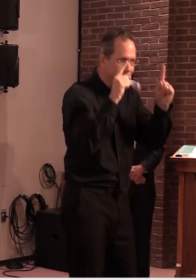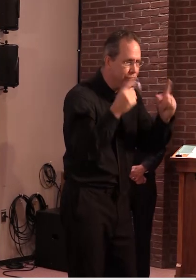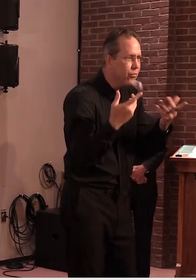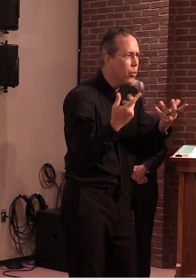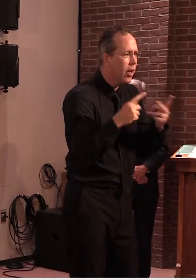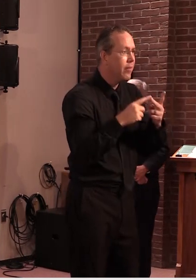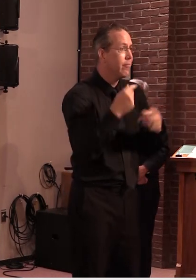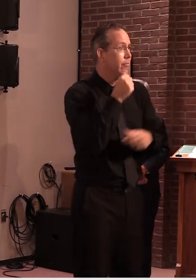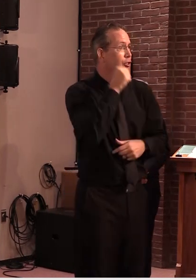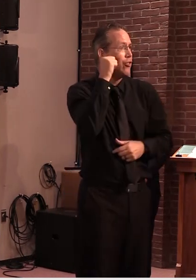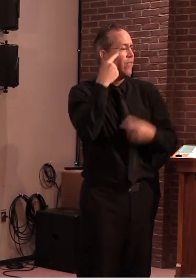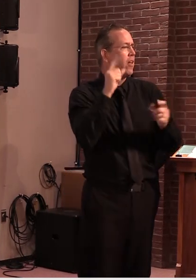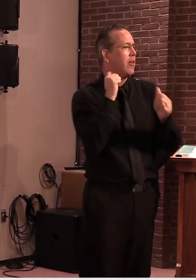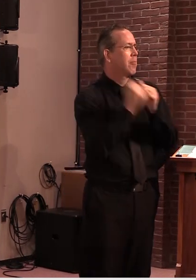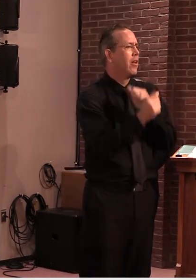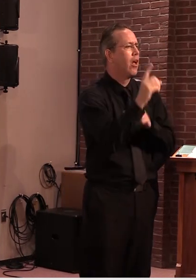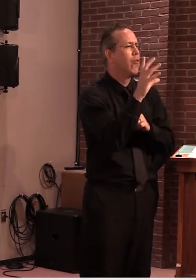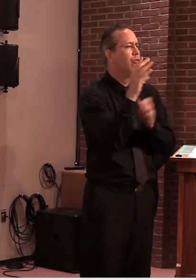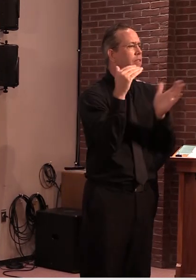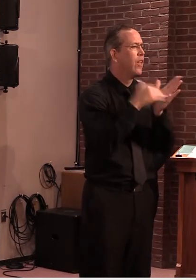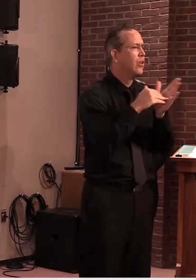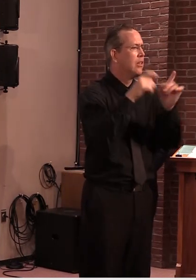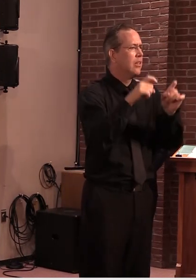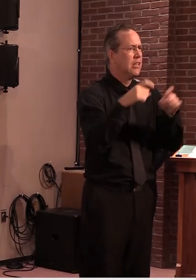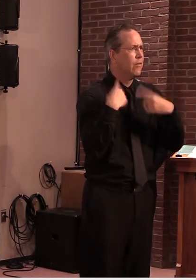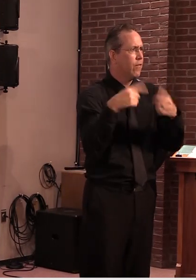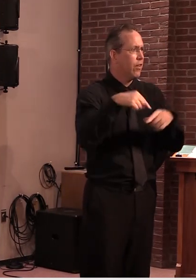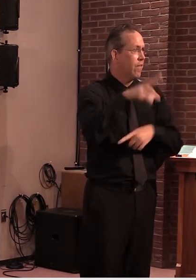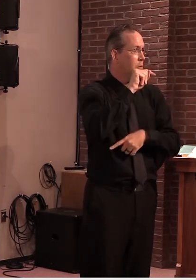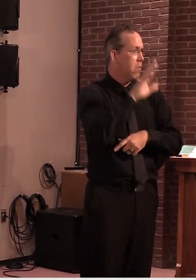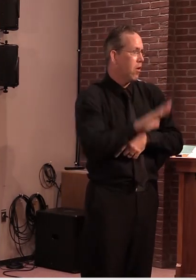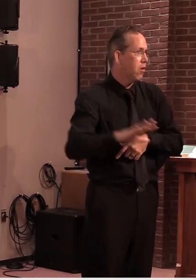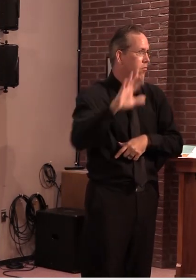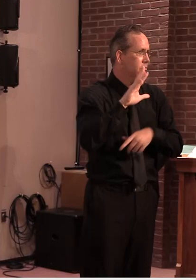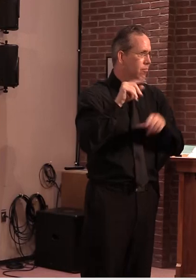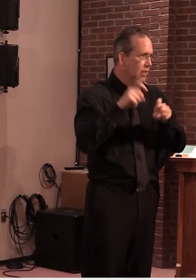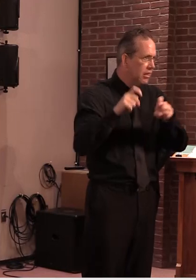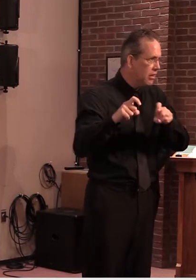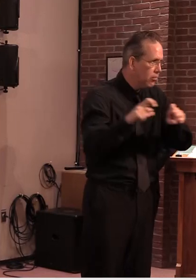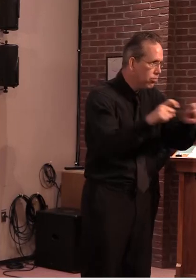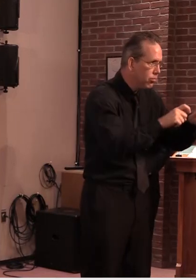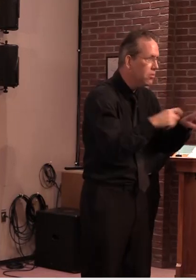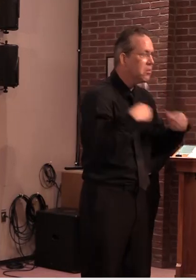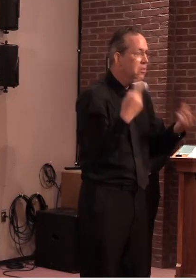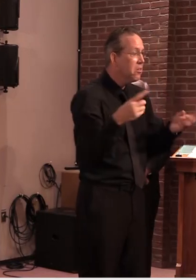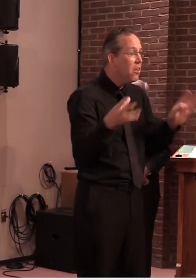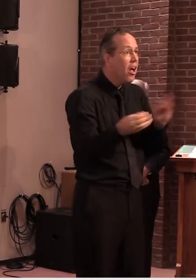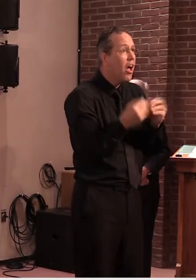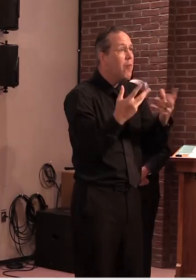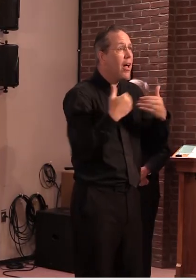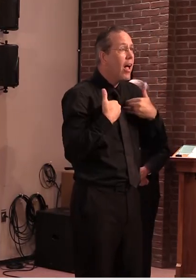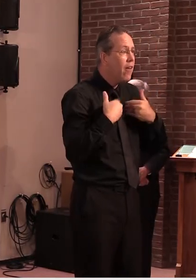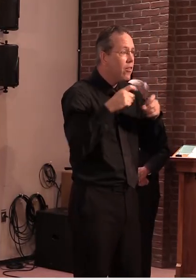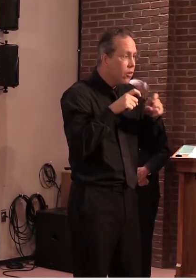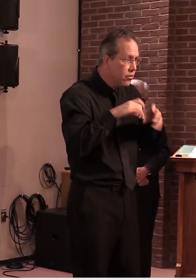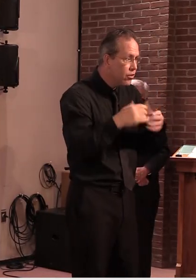100 000 people of those 1448 have tested positive